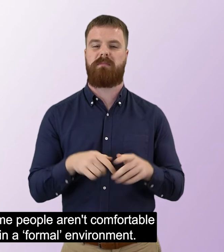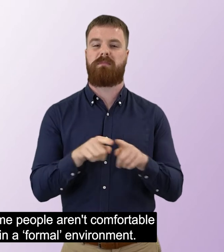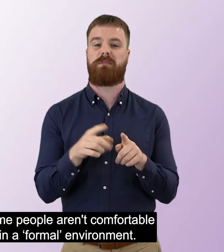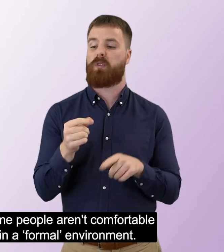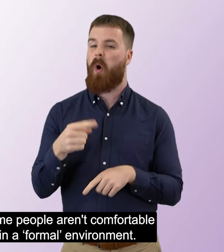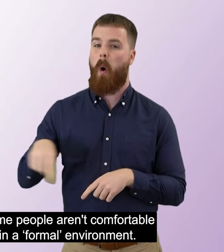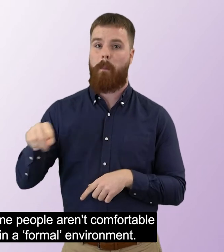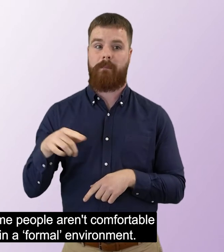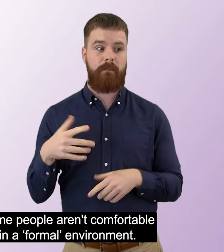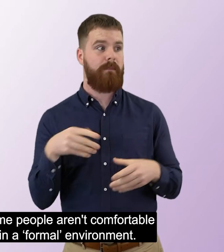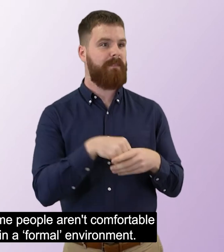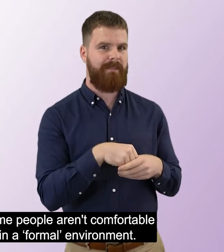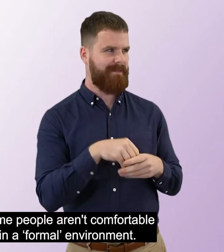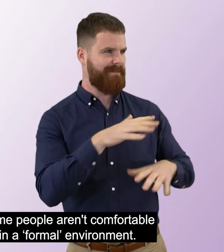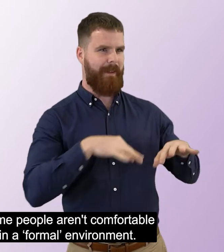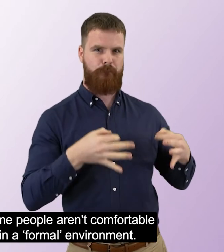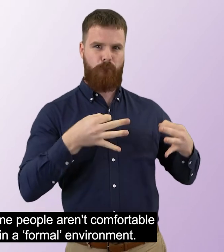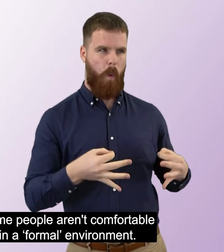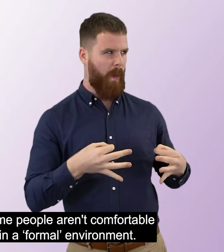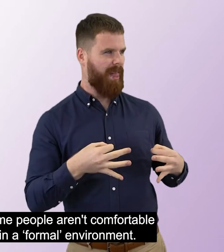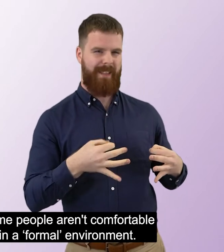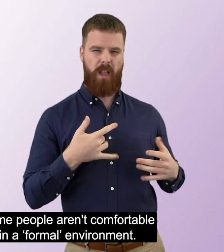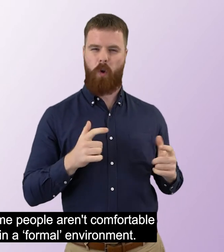Some people aren't comfortable in a formal environment.